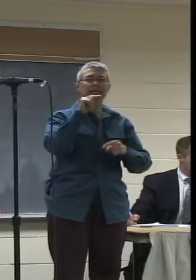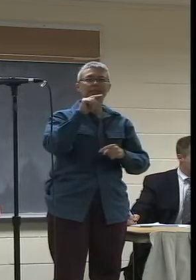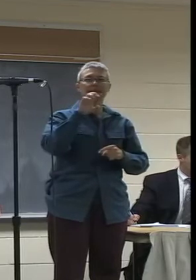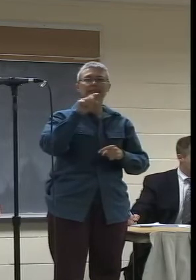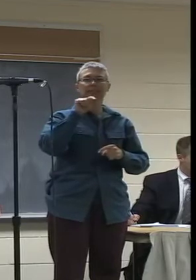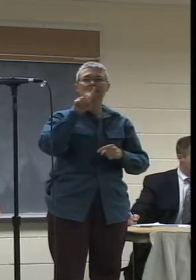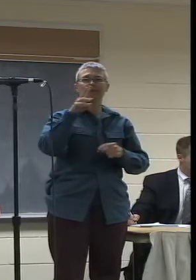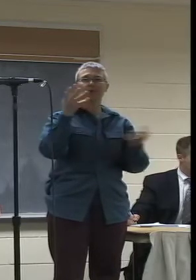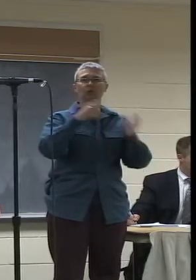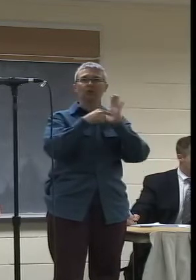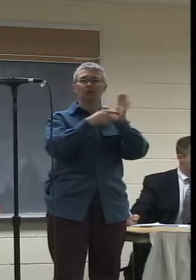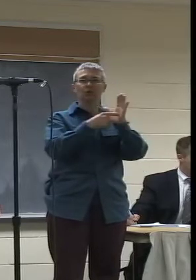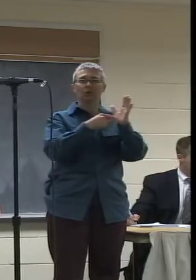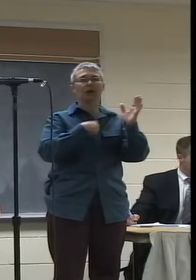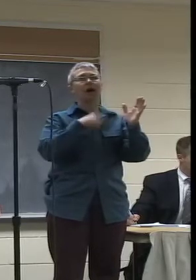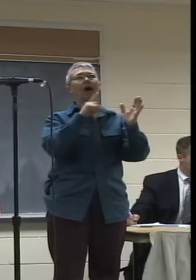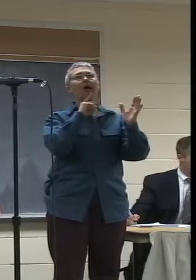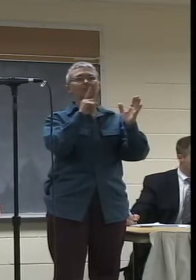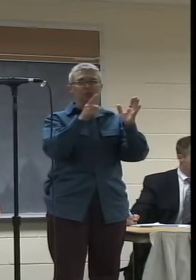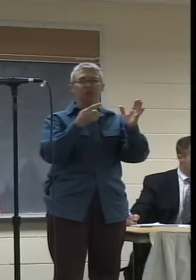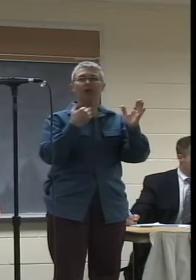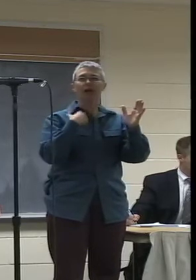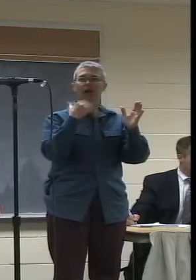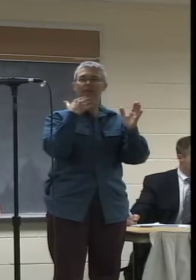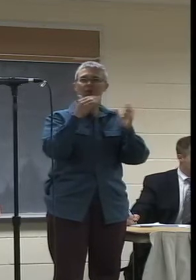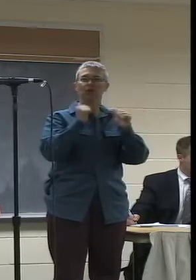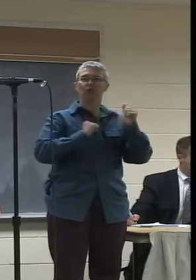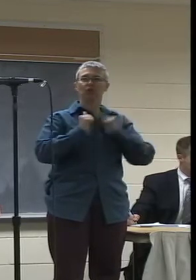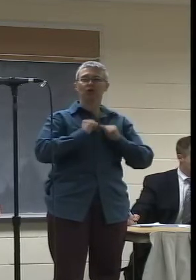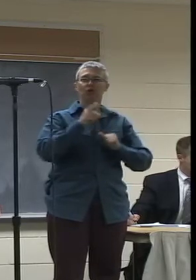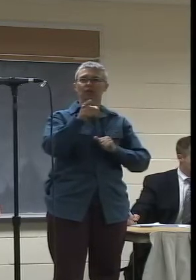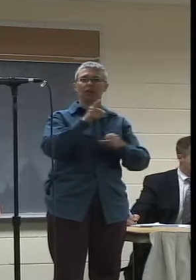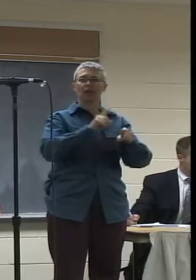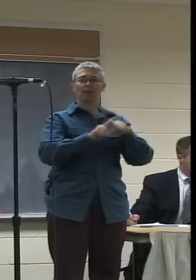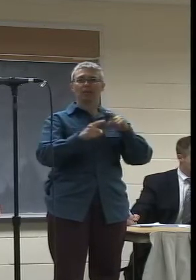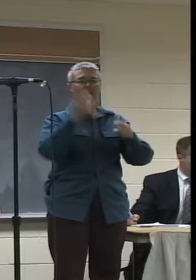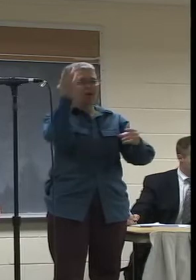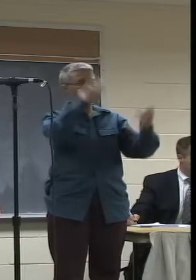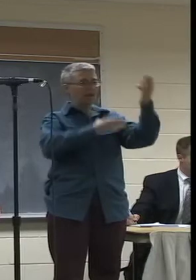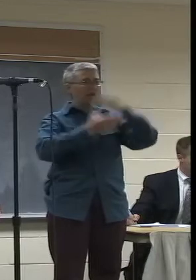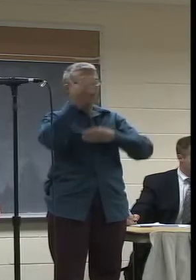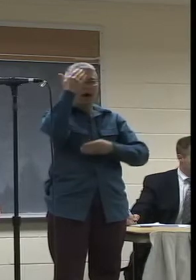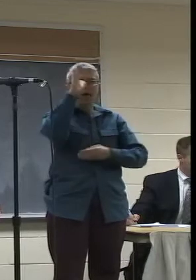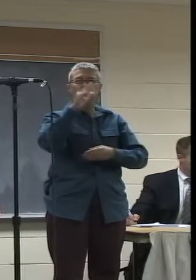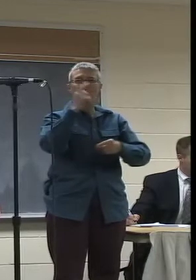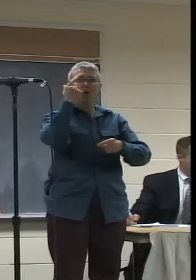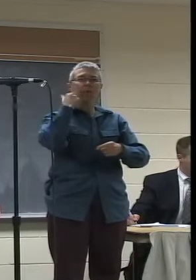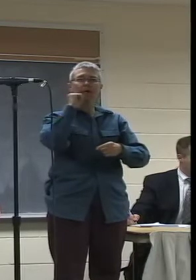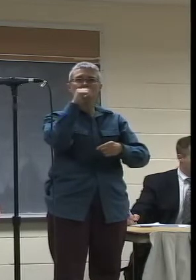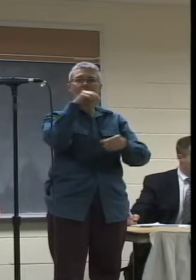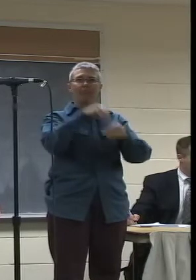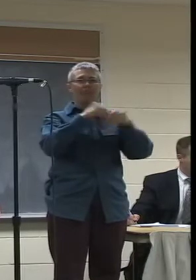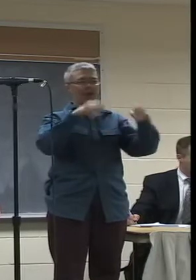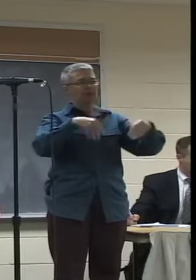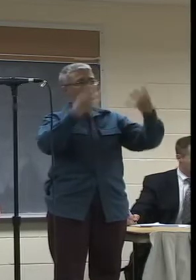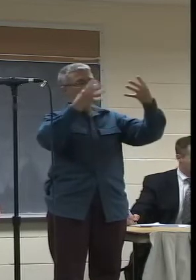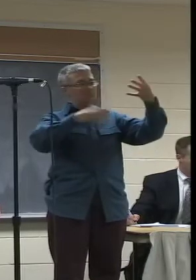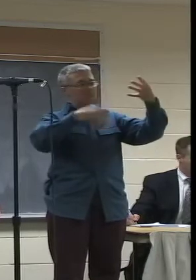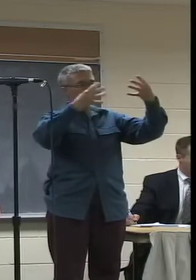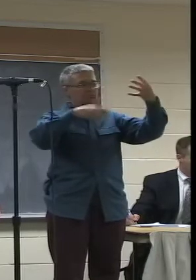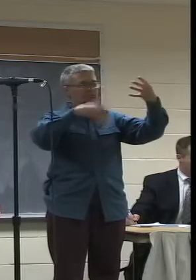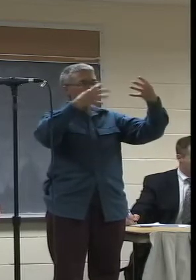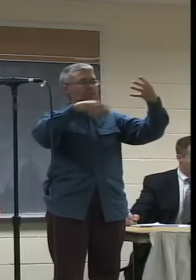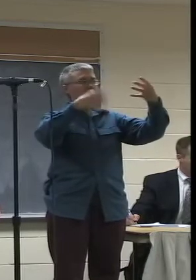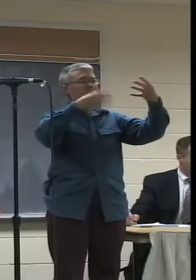I'm sure I've missed some good shows on NCTV for this reason. Even if you bring it up, what could you